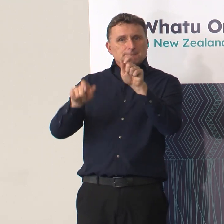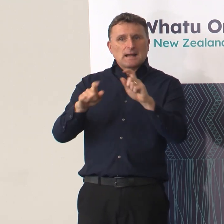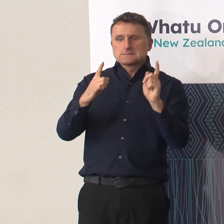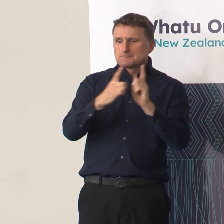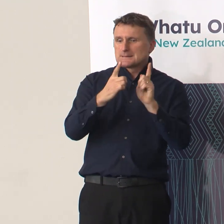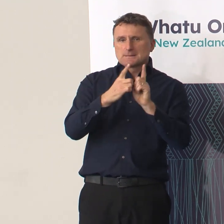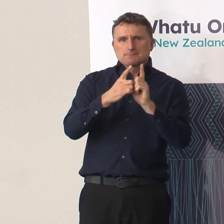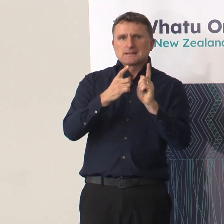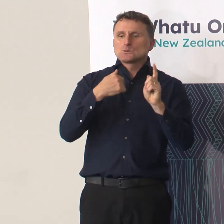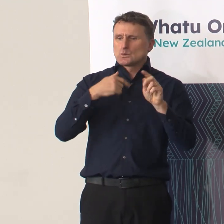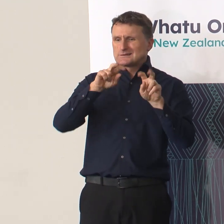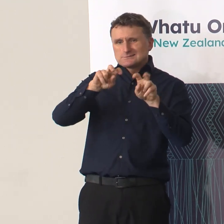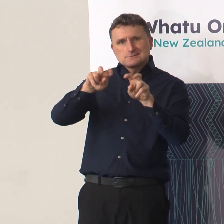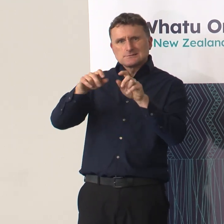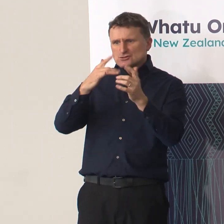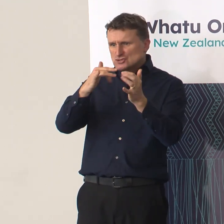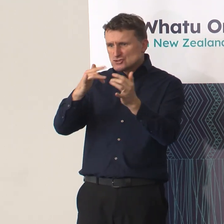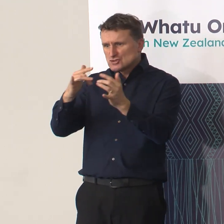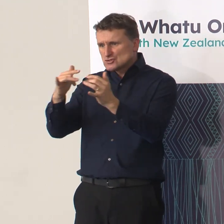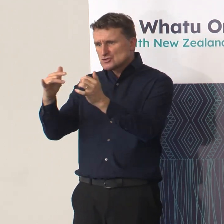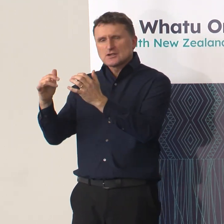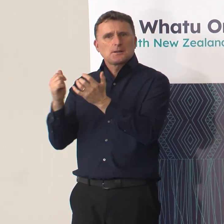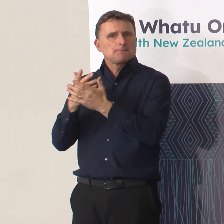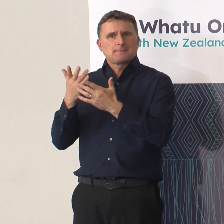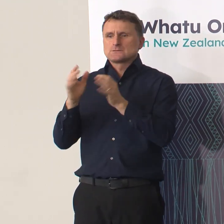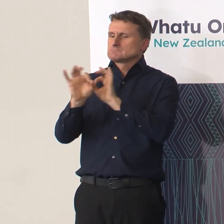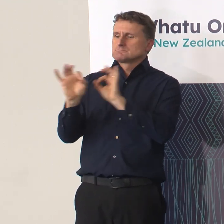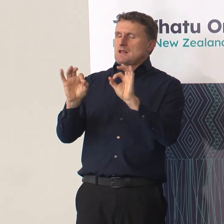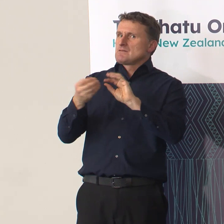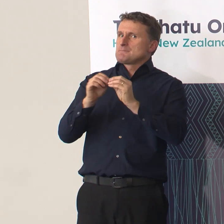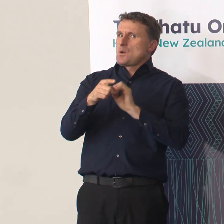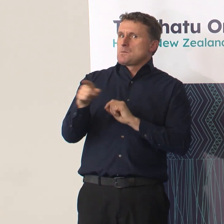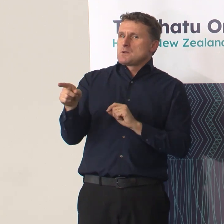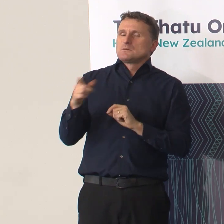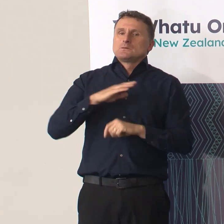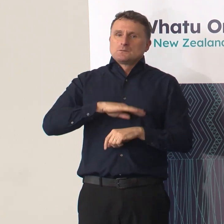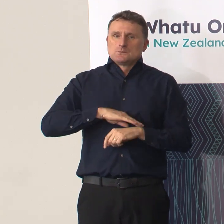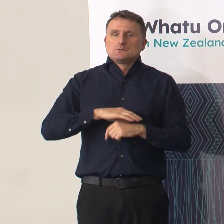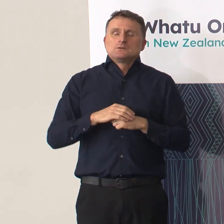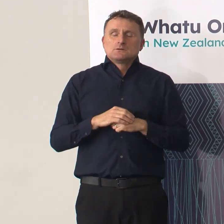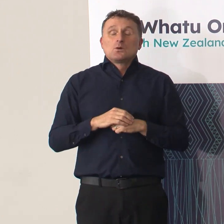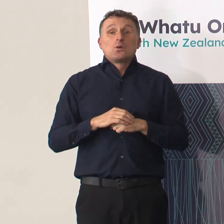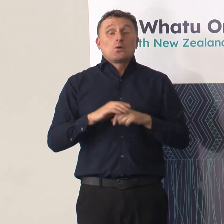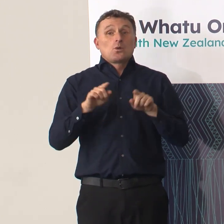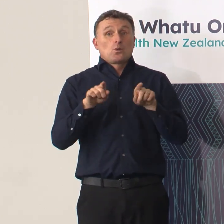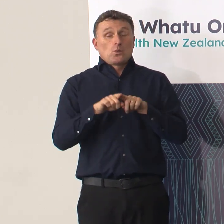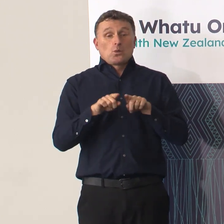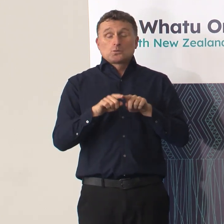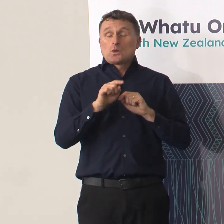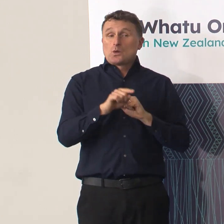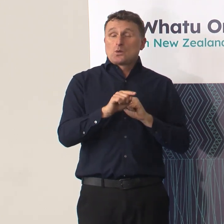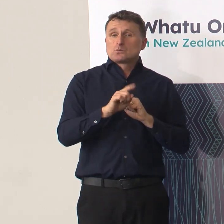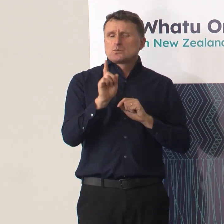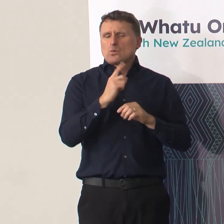concerns found at this point. And we're also taking the opportunity, and I guess this talks to the